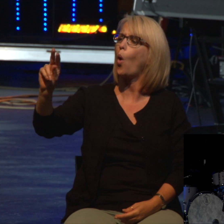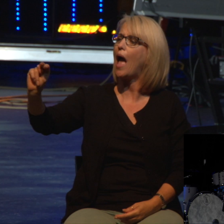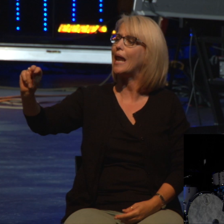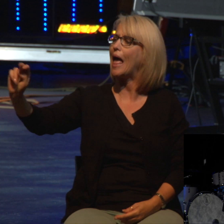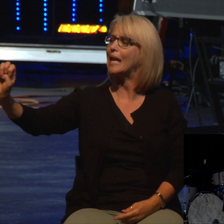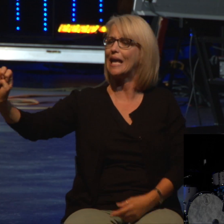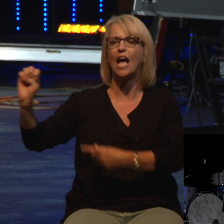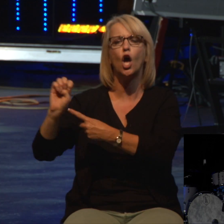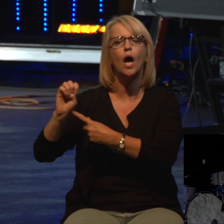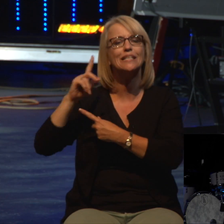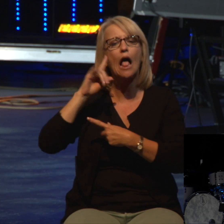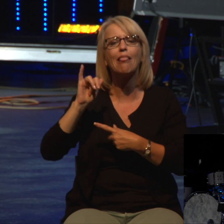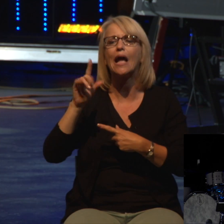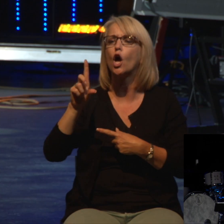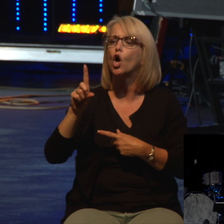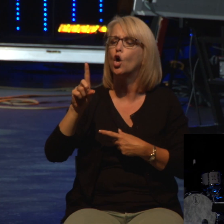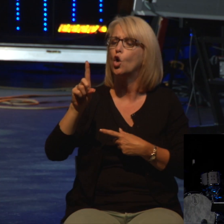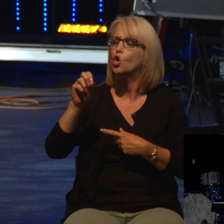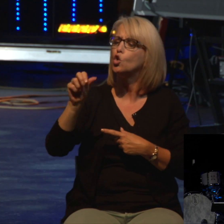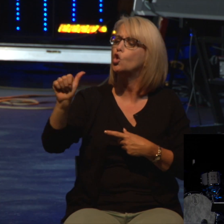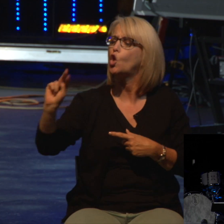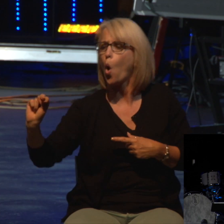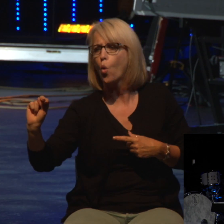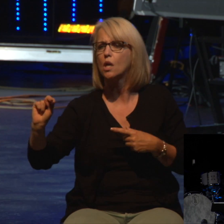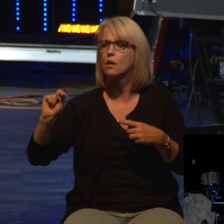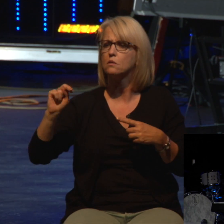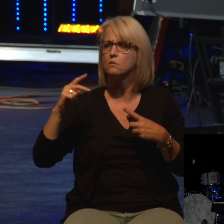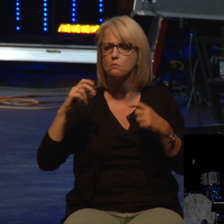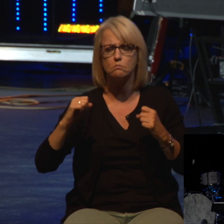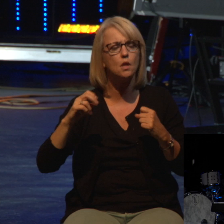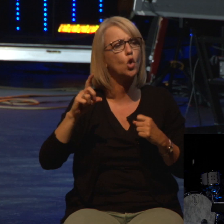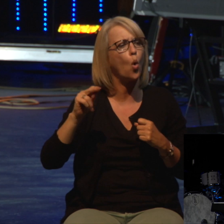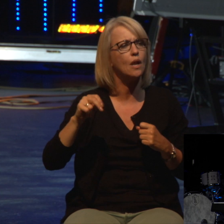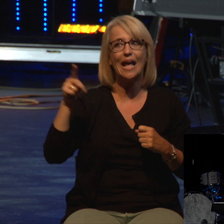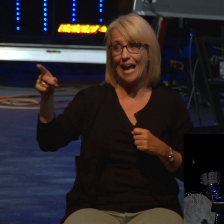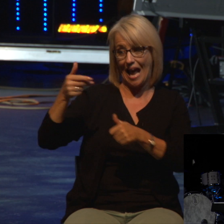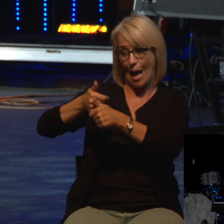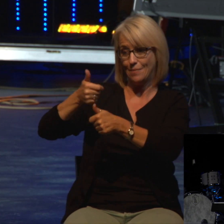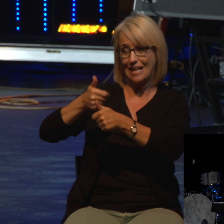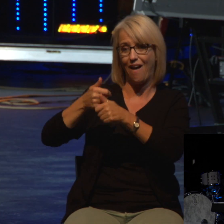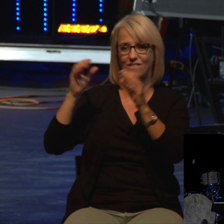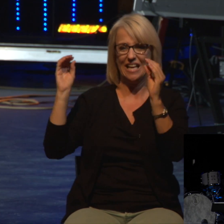He was the dean of St. Paul's Cathedral in London two centuries ago.